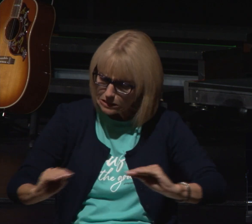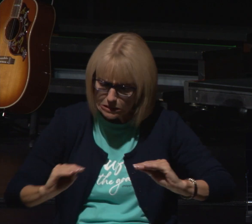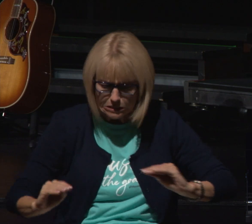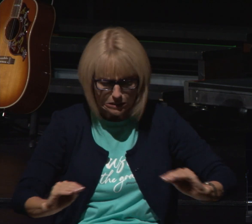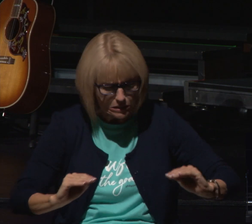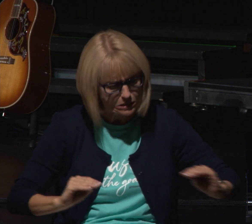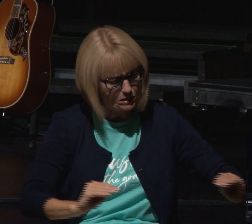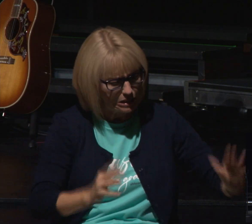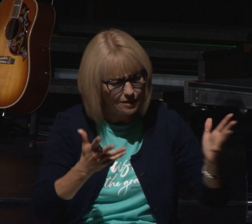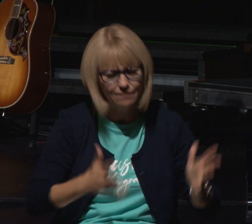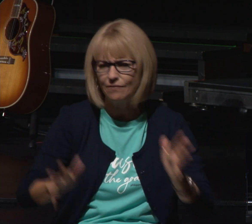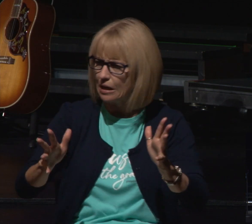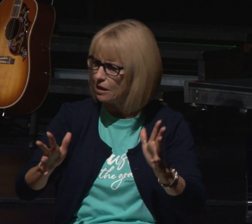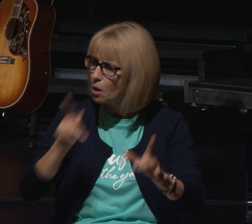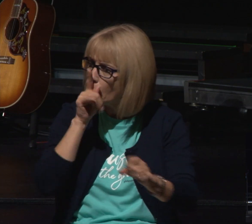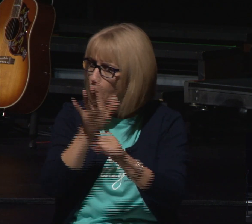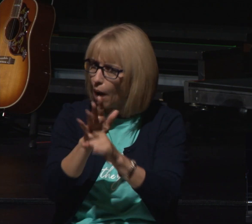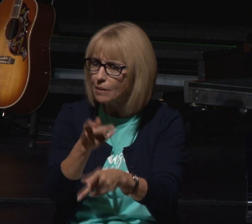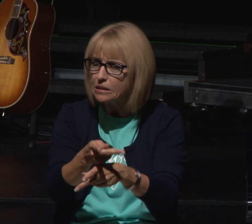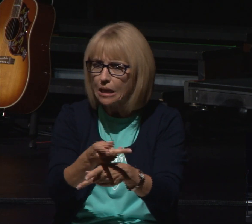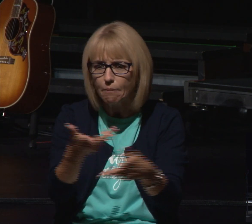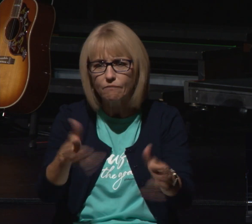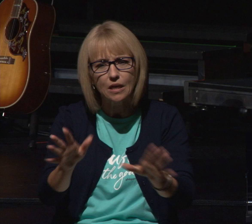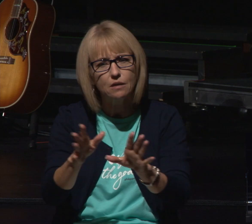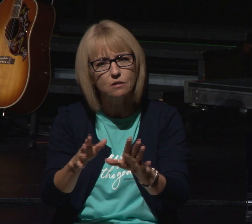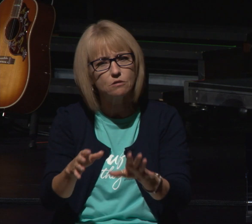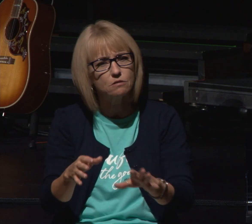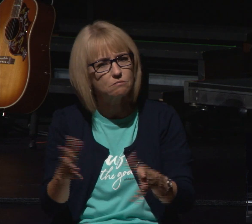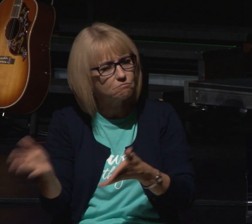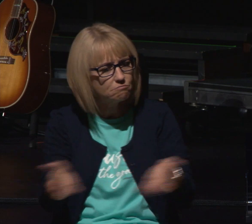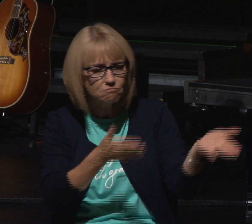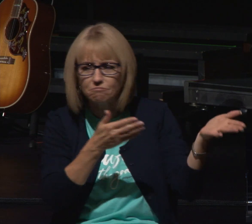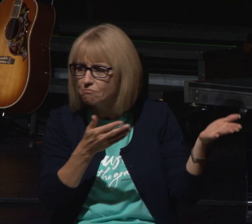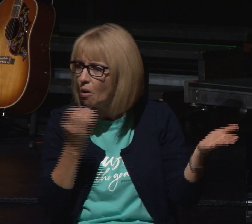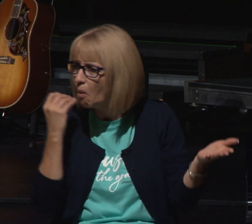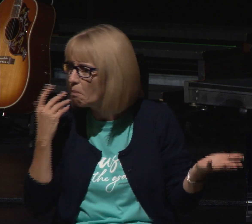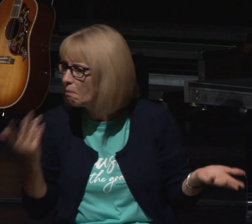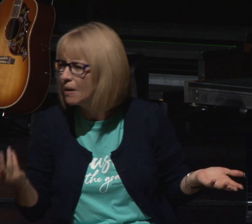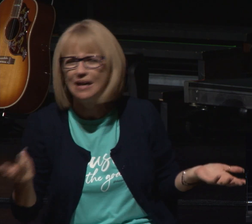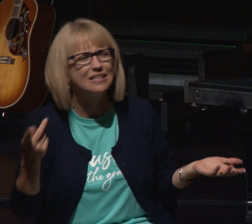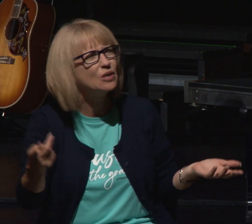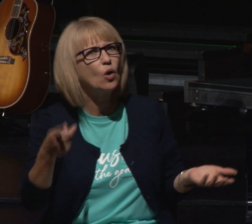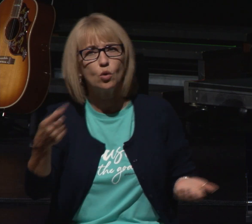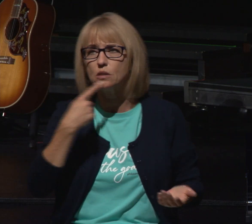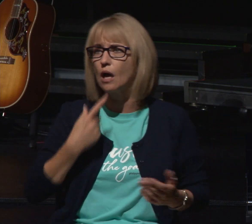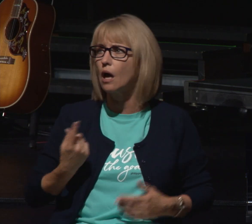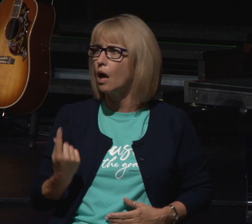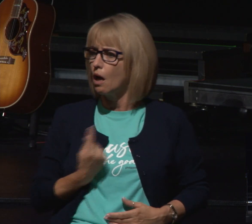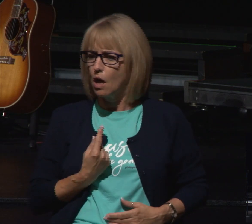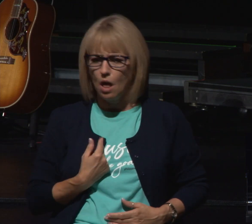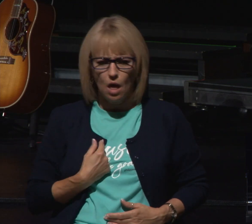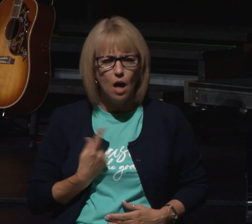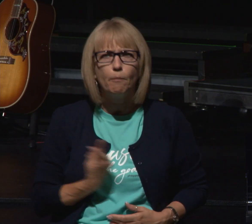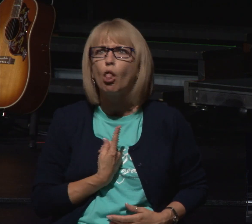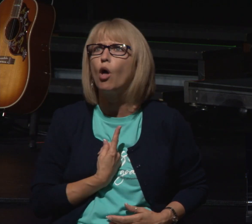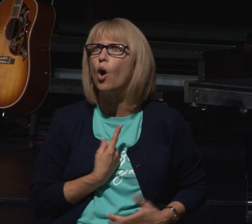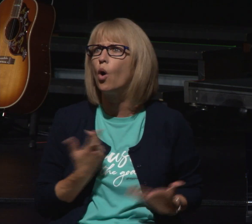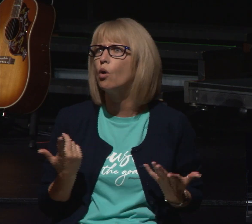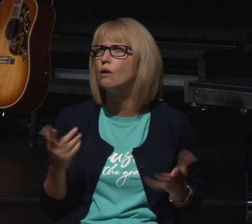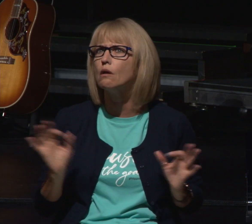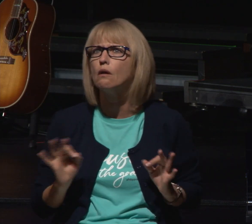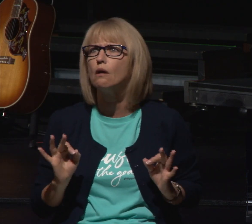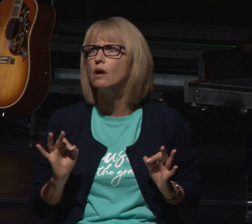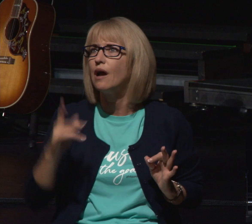promise so god has a purpose for your life so how to get out of this state of obscurity is not only recognizing that god is sovereign